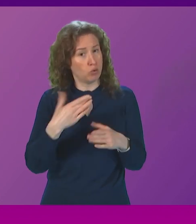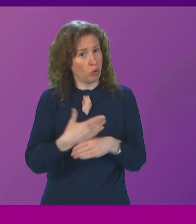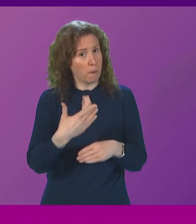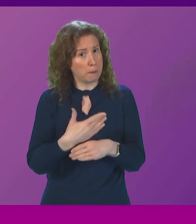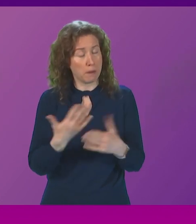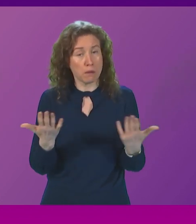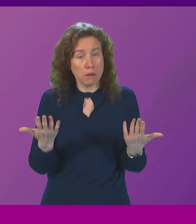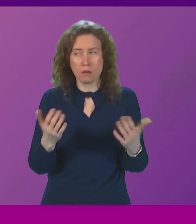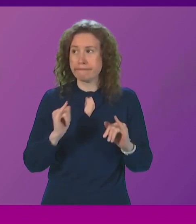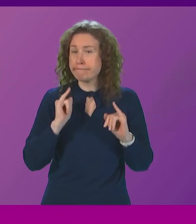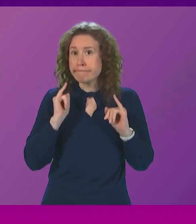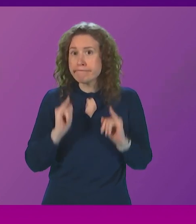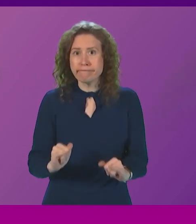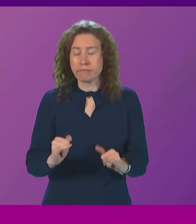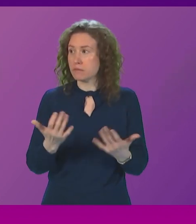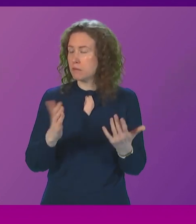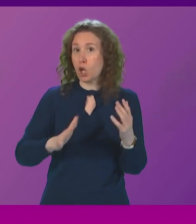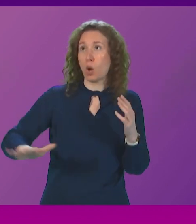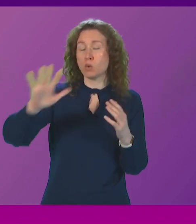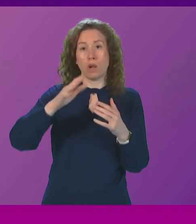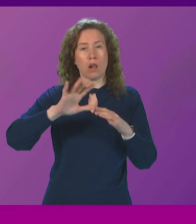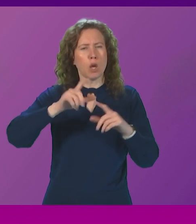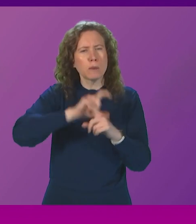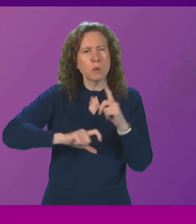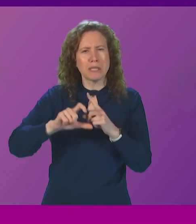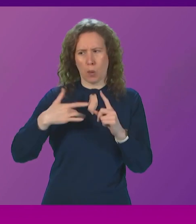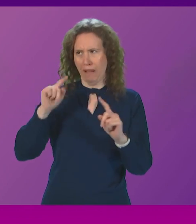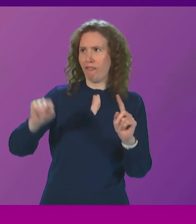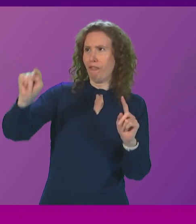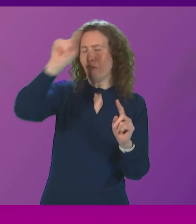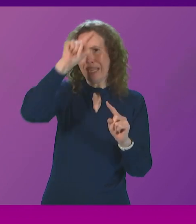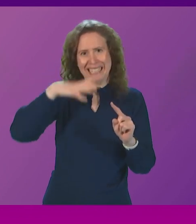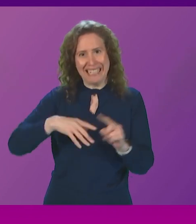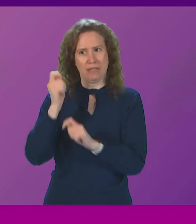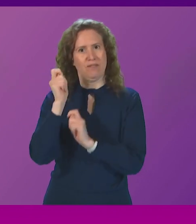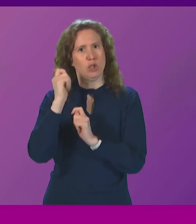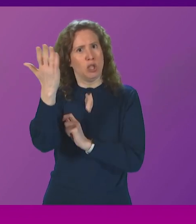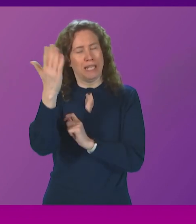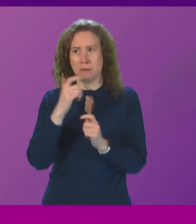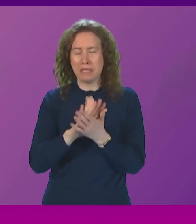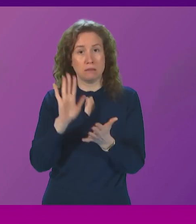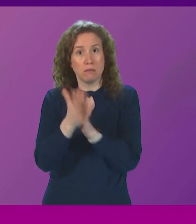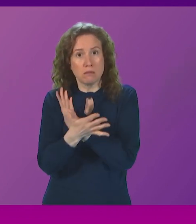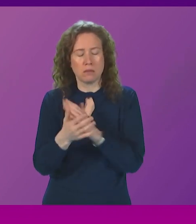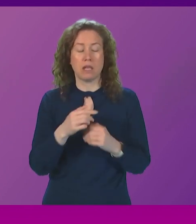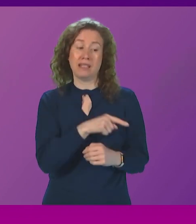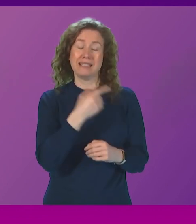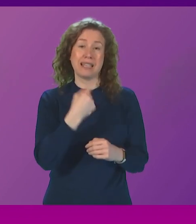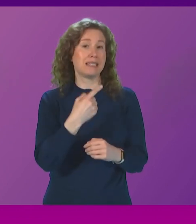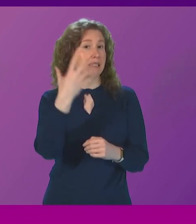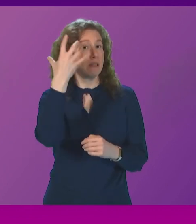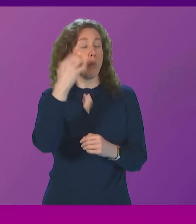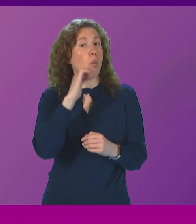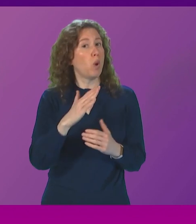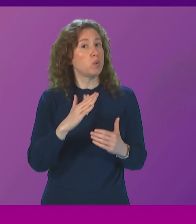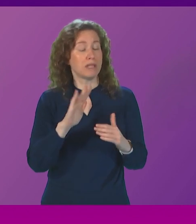They would be devastating to coastal communities. The First Minister has said his government will not impose highly protected marine